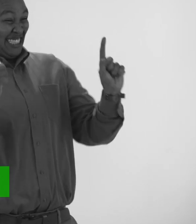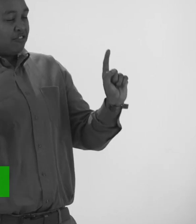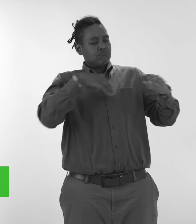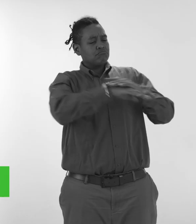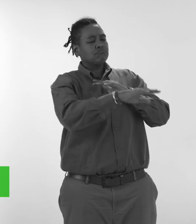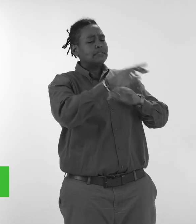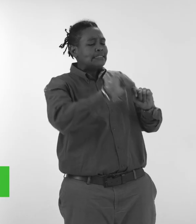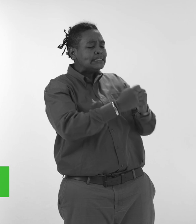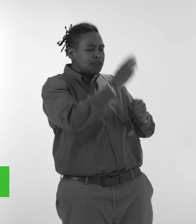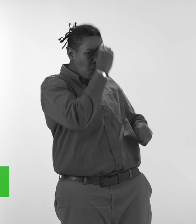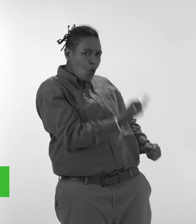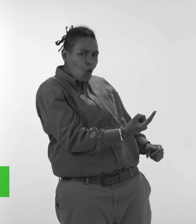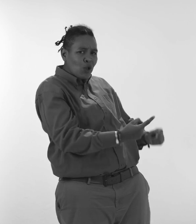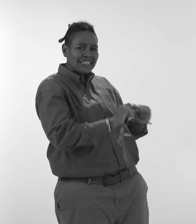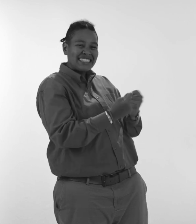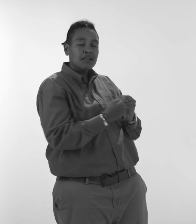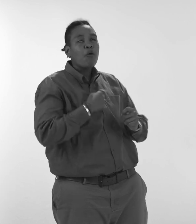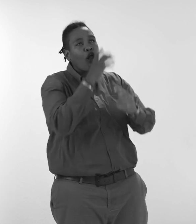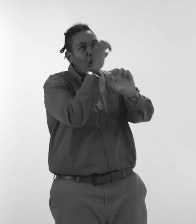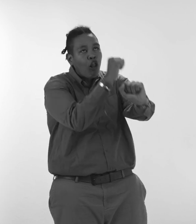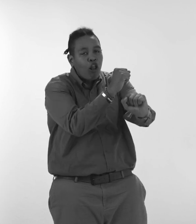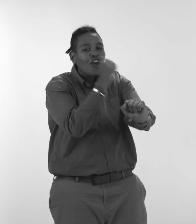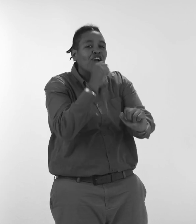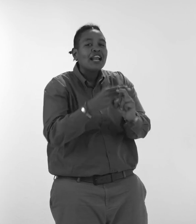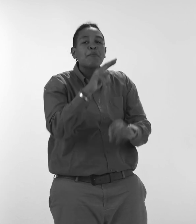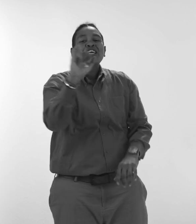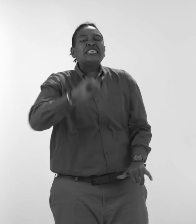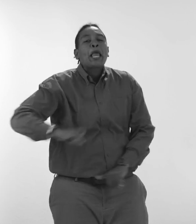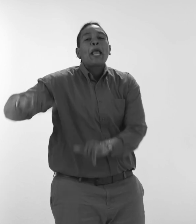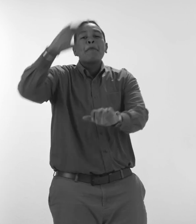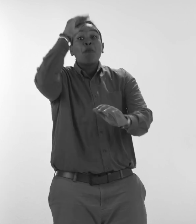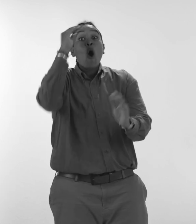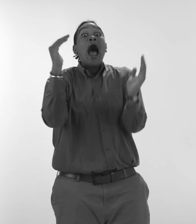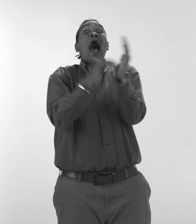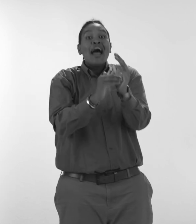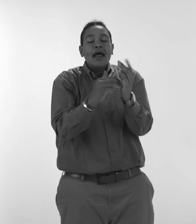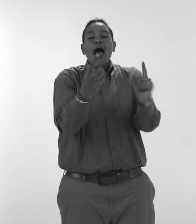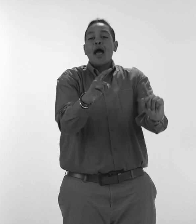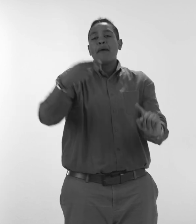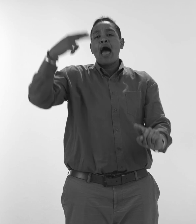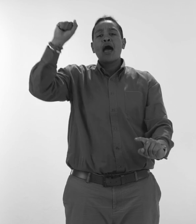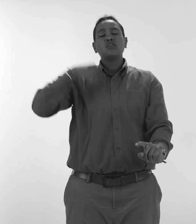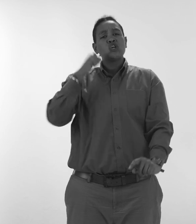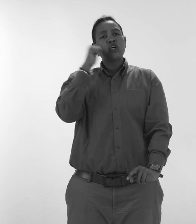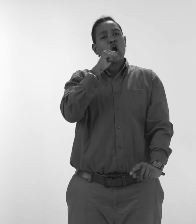and had a crush on Renee like all the boys did. It happened again in high school when I fell in love with a girl